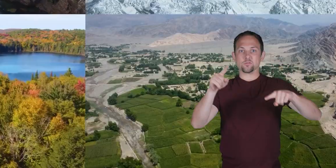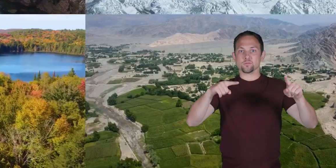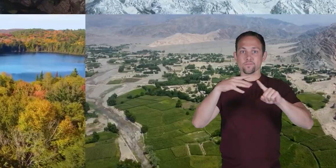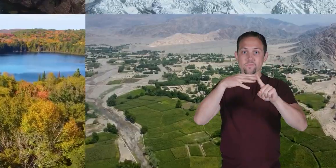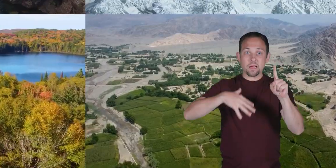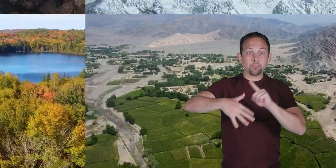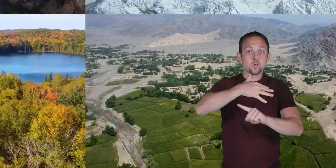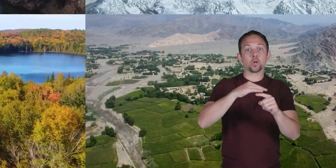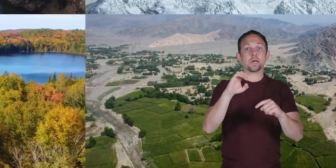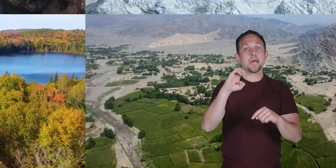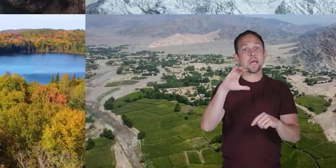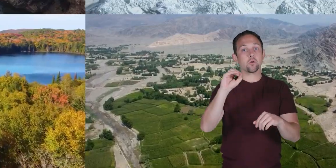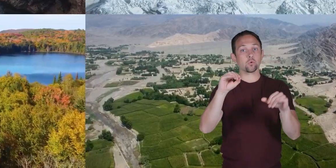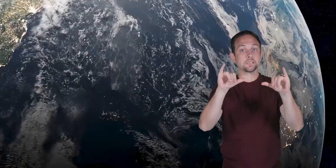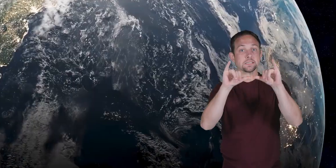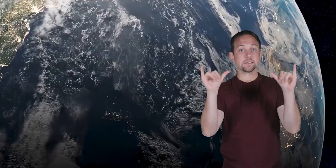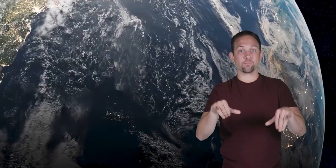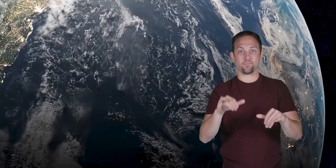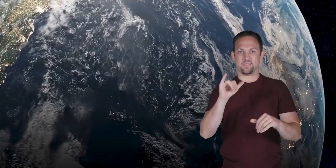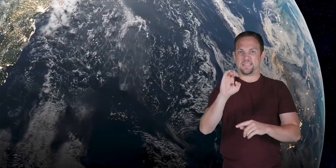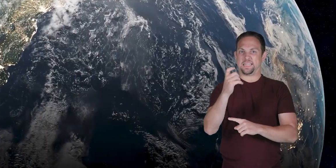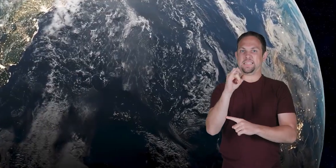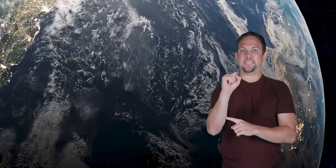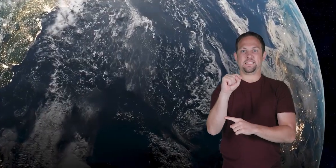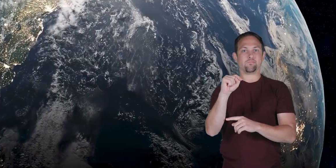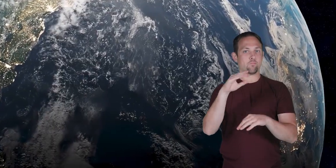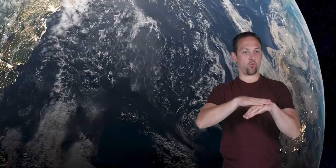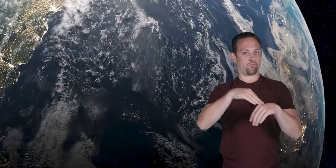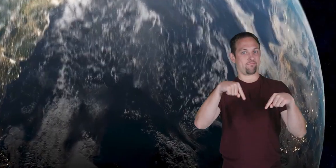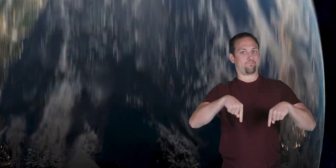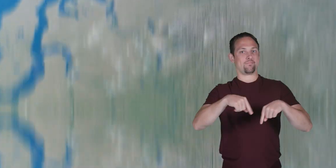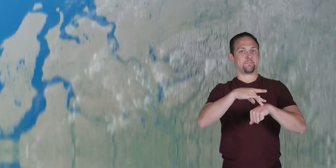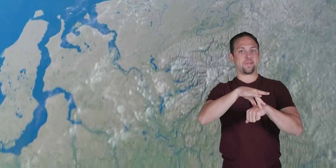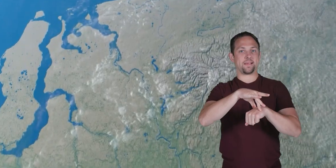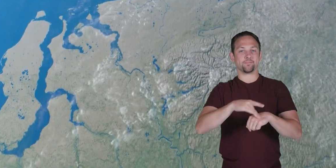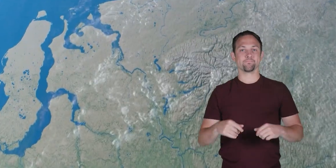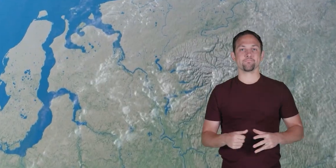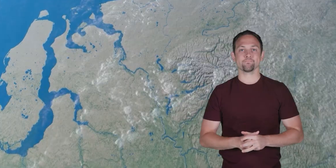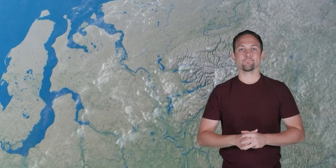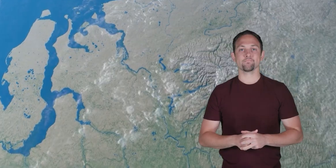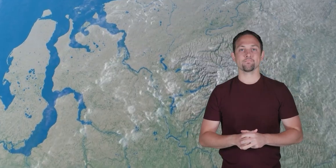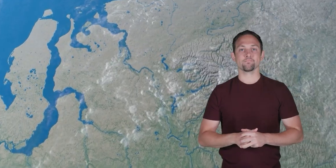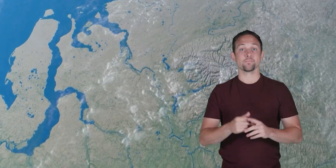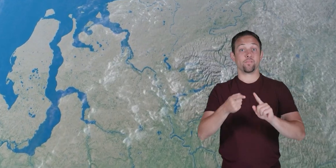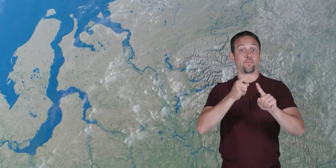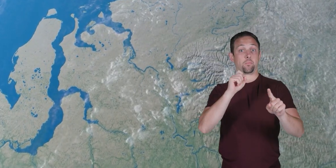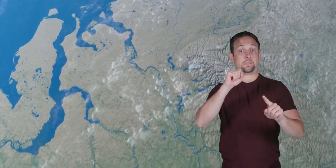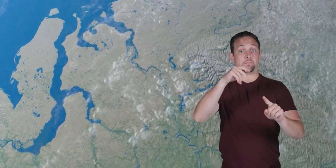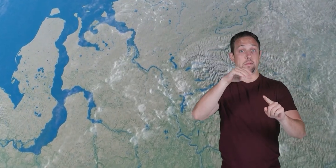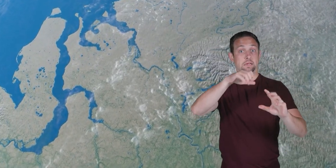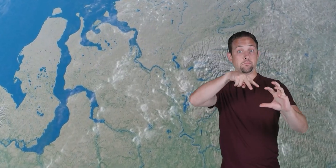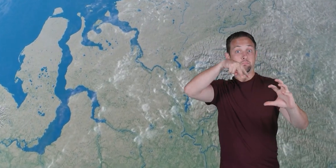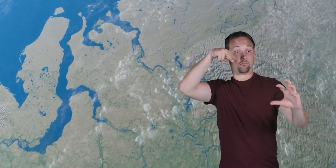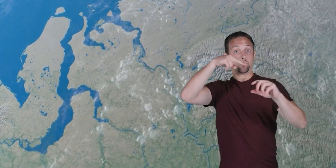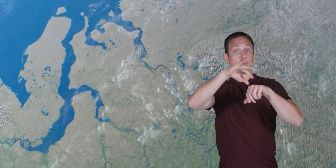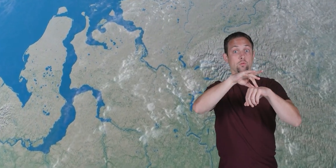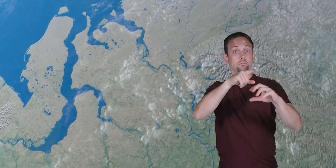and ecosystems that exist on the planet from space the earth appears mostly